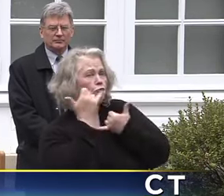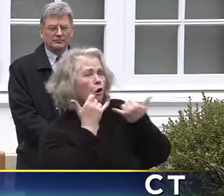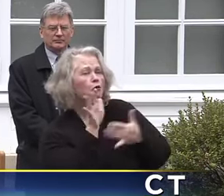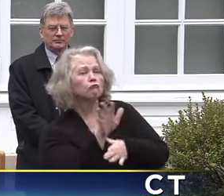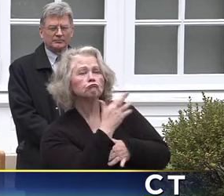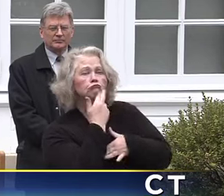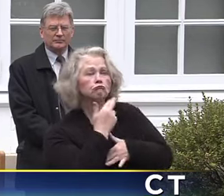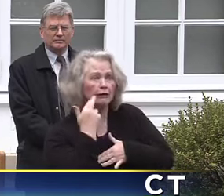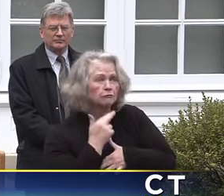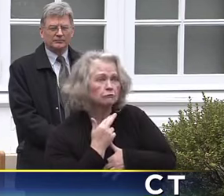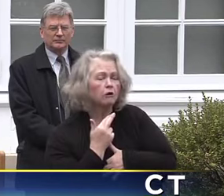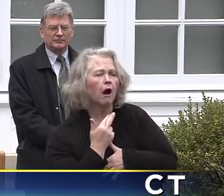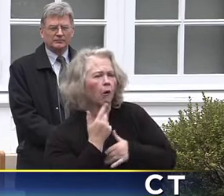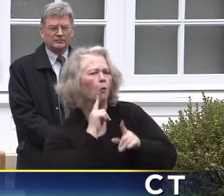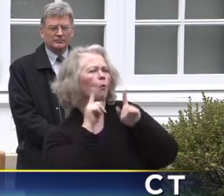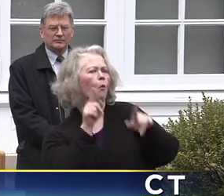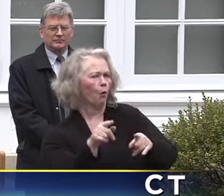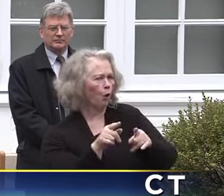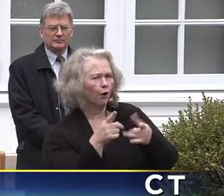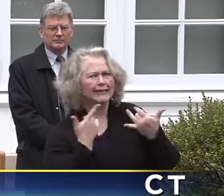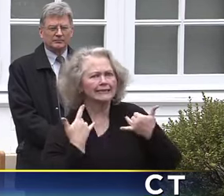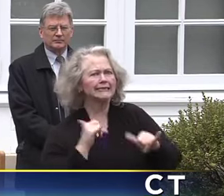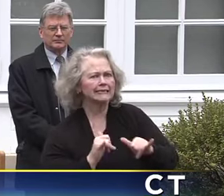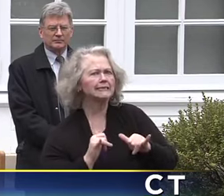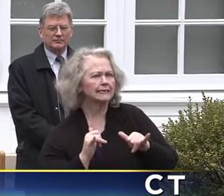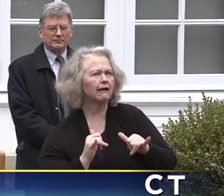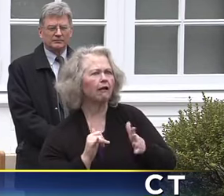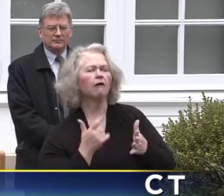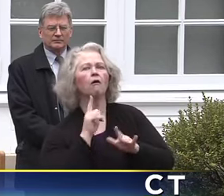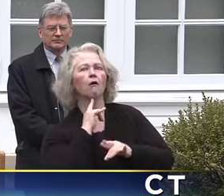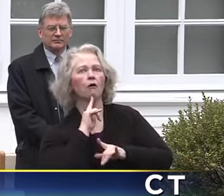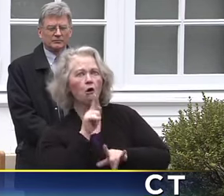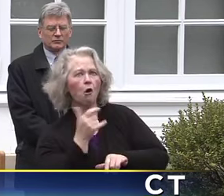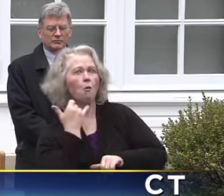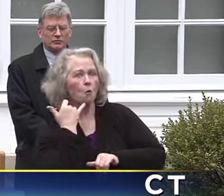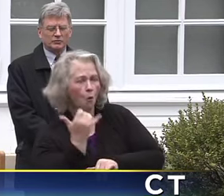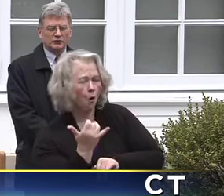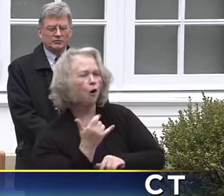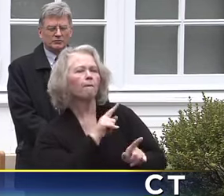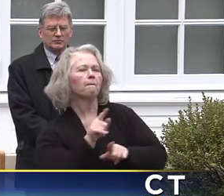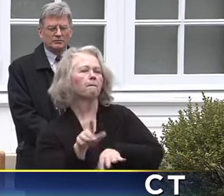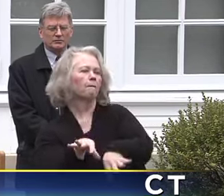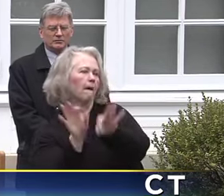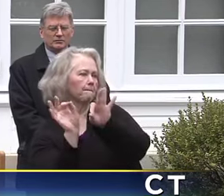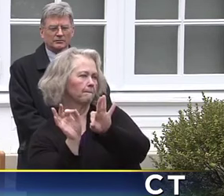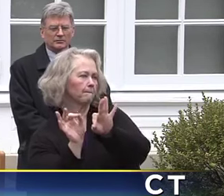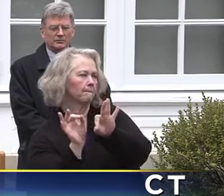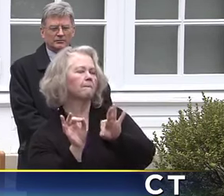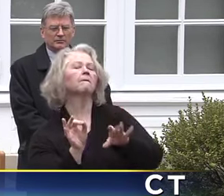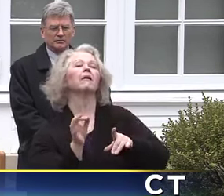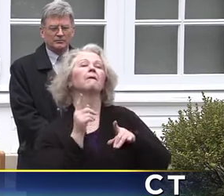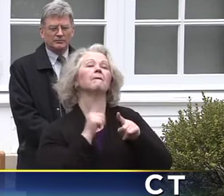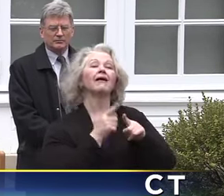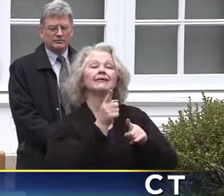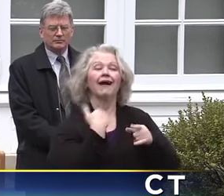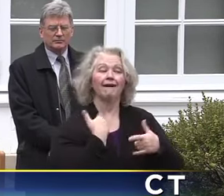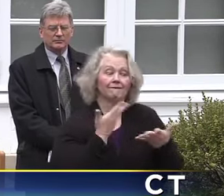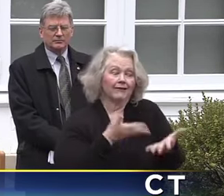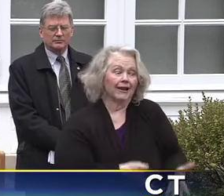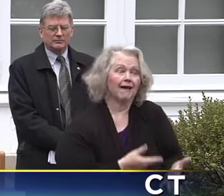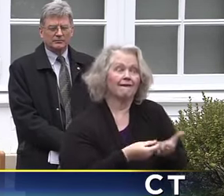continue to give them, you know, business on an order out basis. But in the meantime, many of them are also making food available.